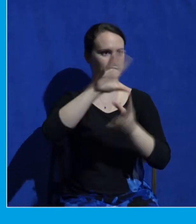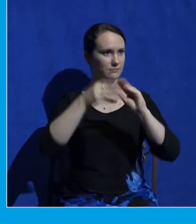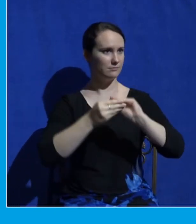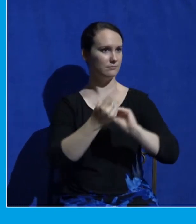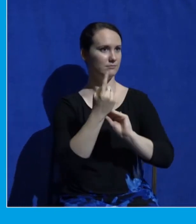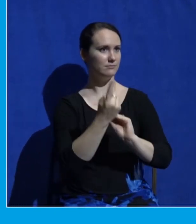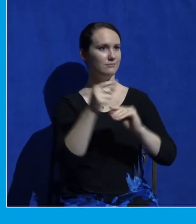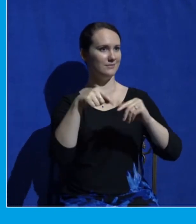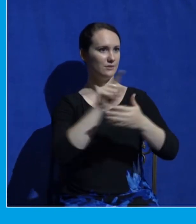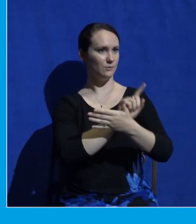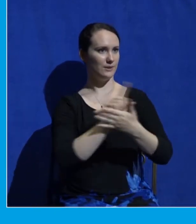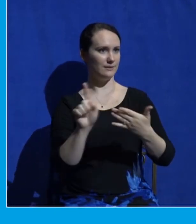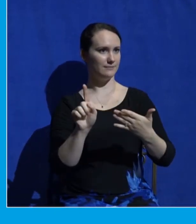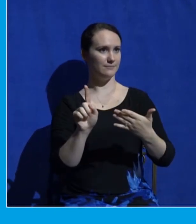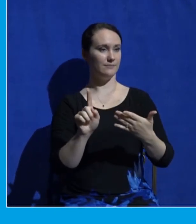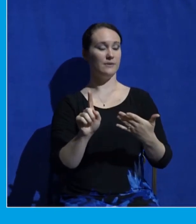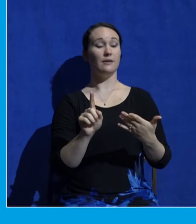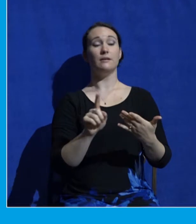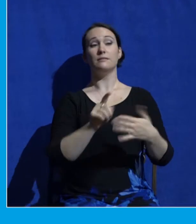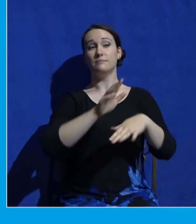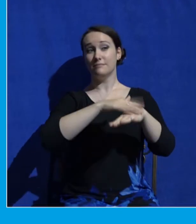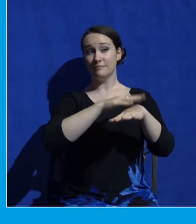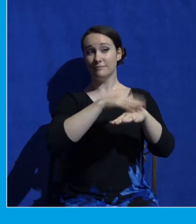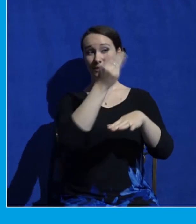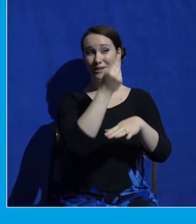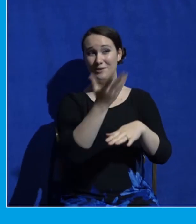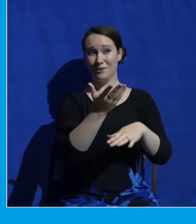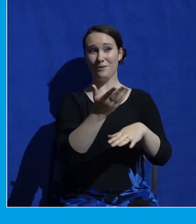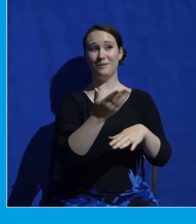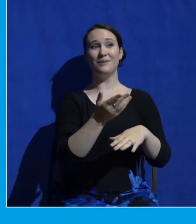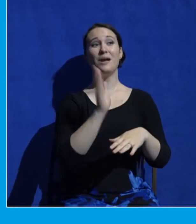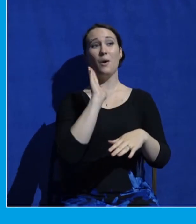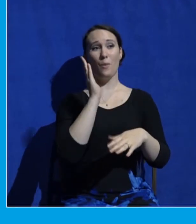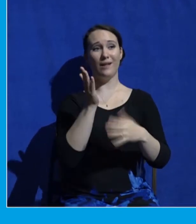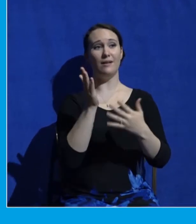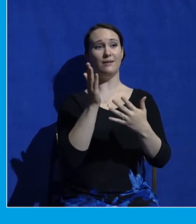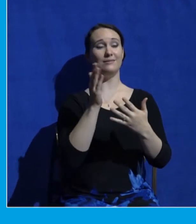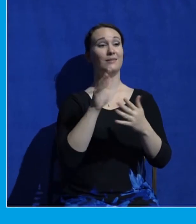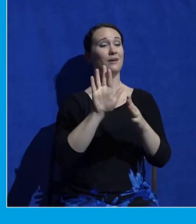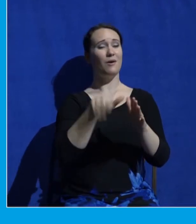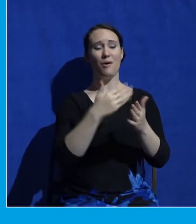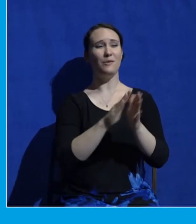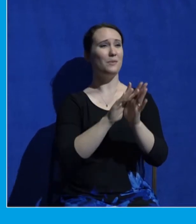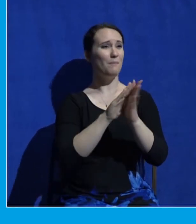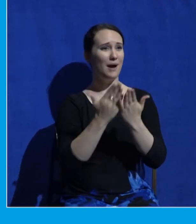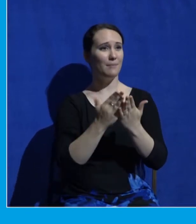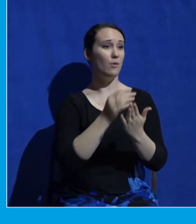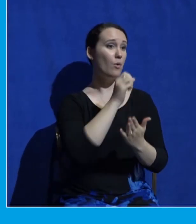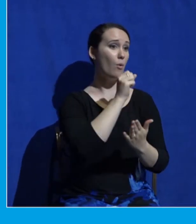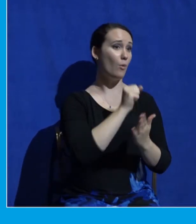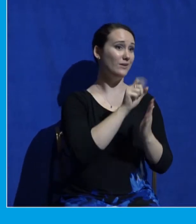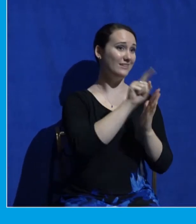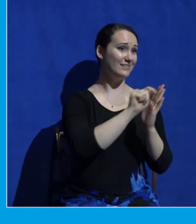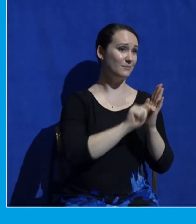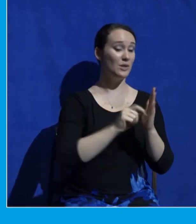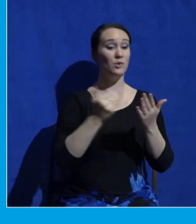And I'll just give you a heads up from the start. We're going to be all over the Bible. So if you're taking notes, which I would encourage you to do, be ready to write.